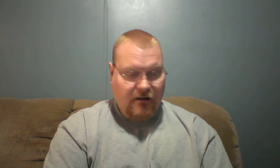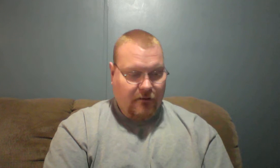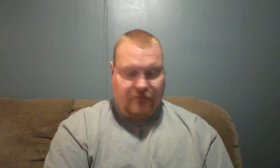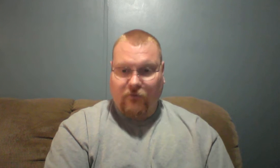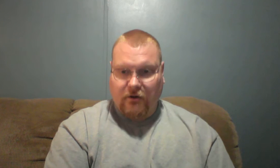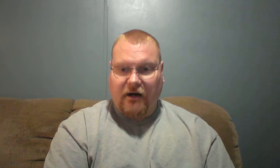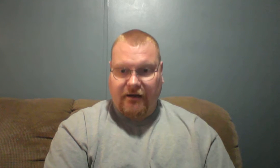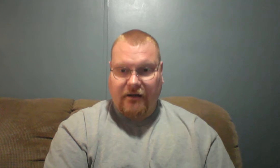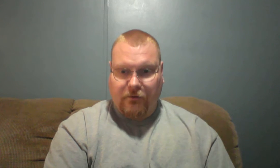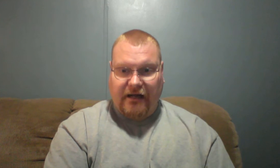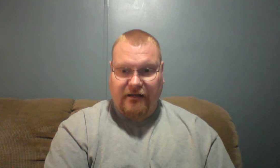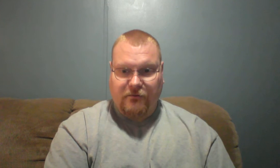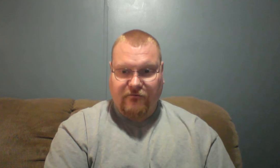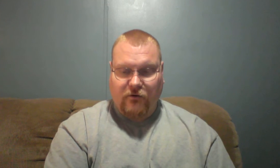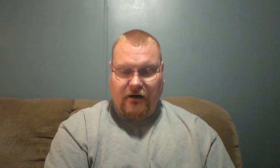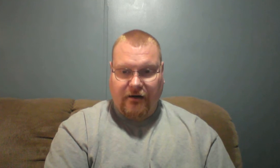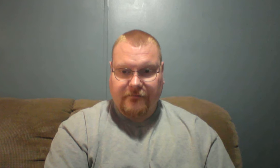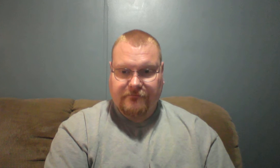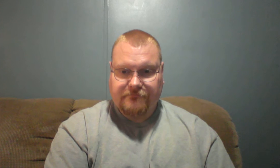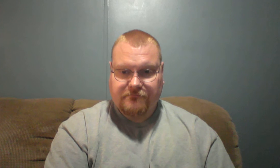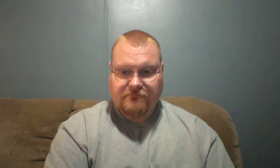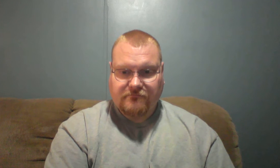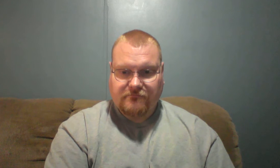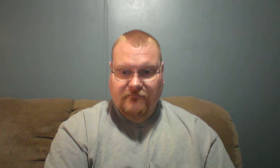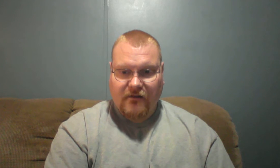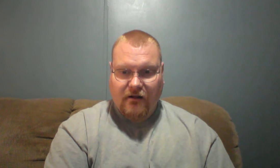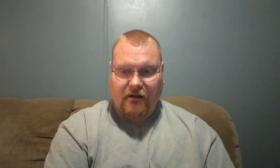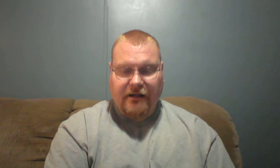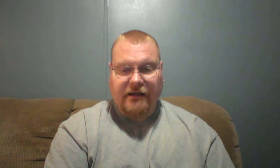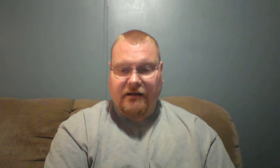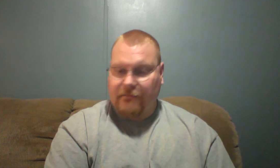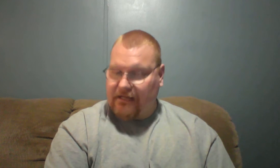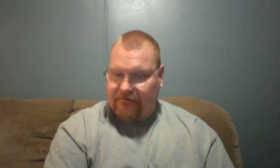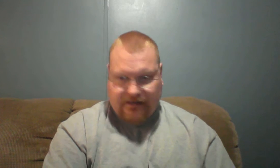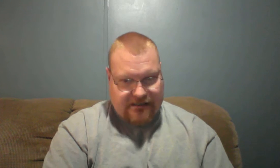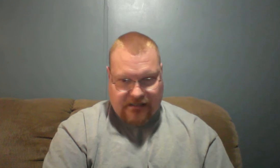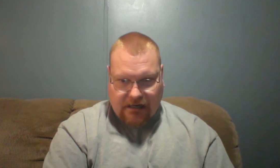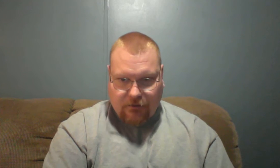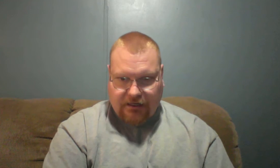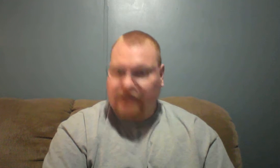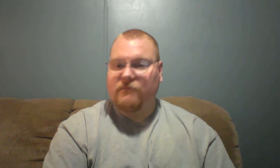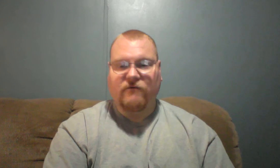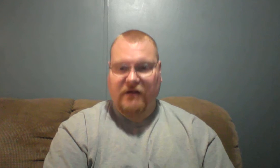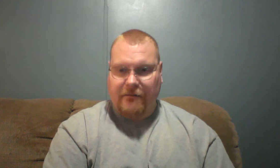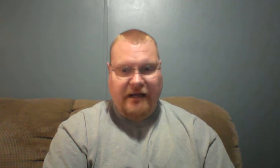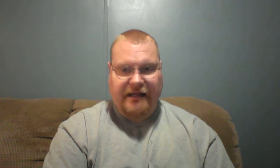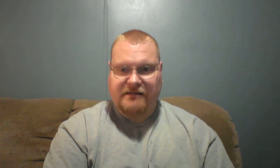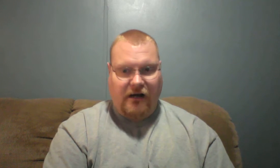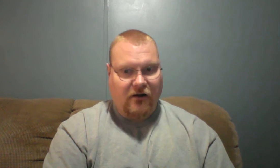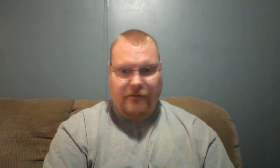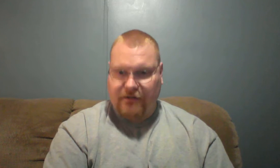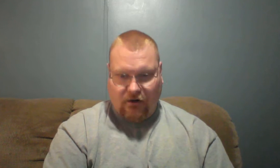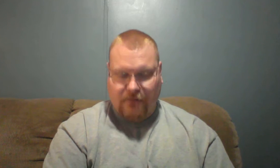before God, uprightly before God. And let me give the disclaimer again before anybody gets all up in arms.